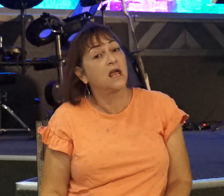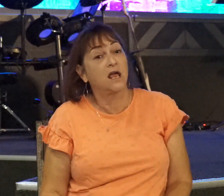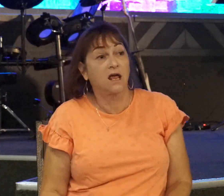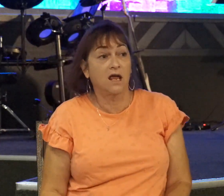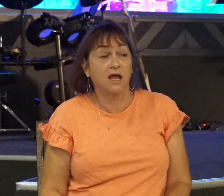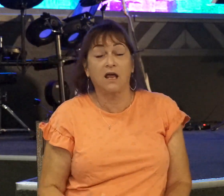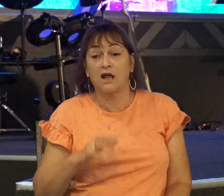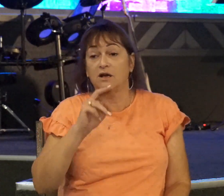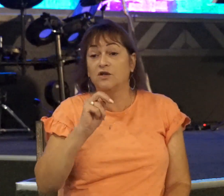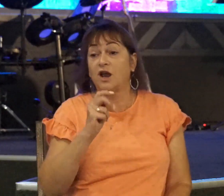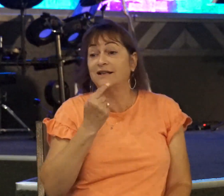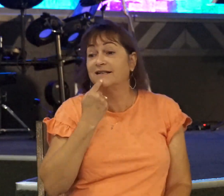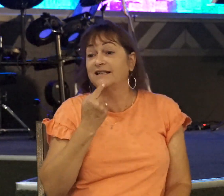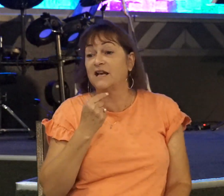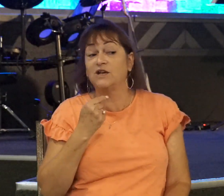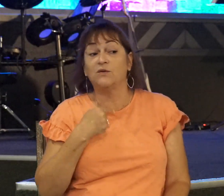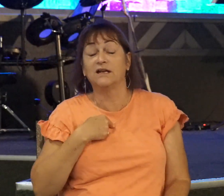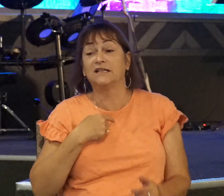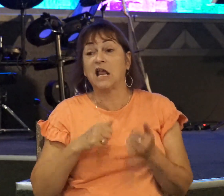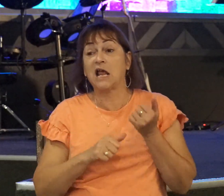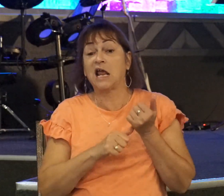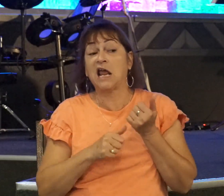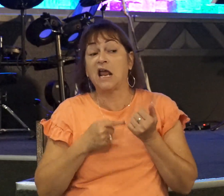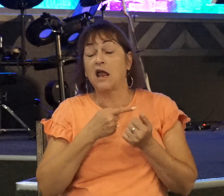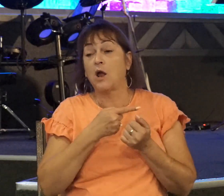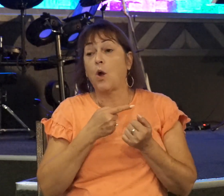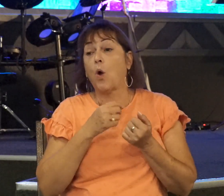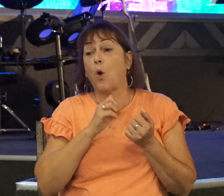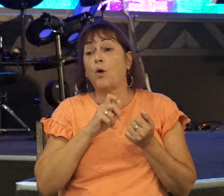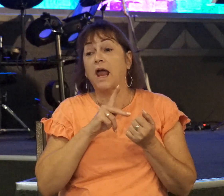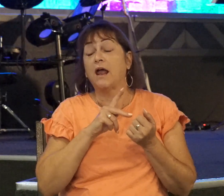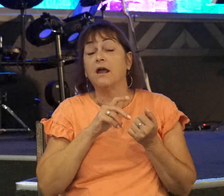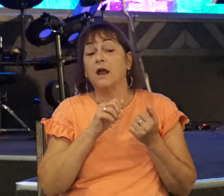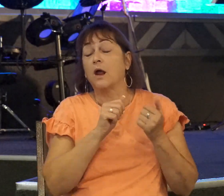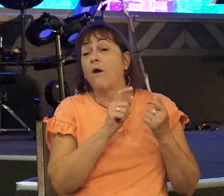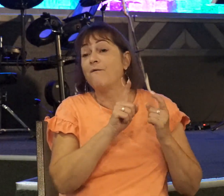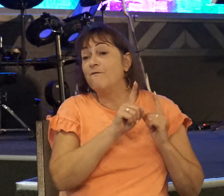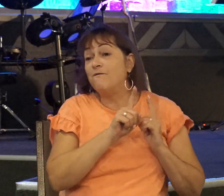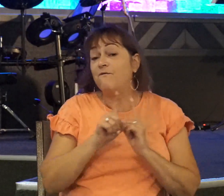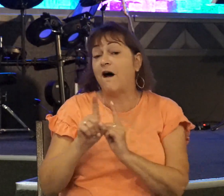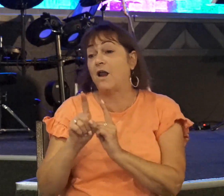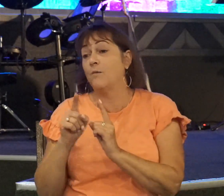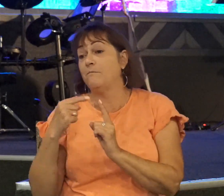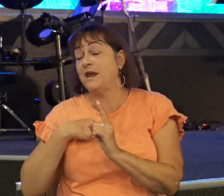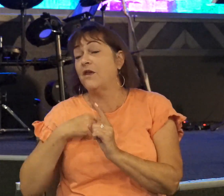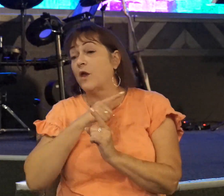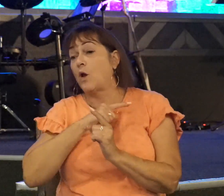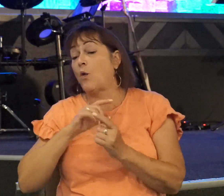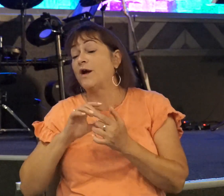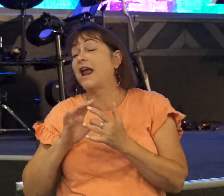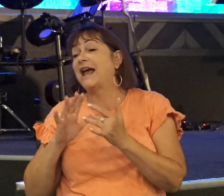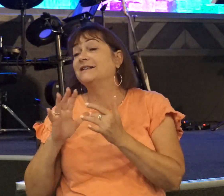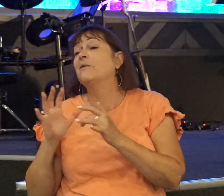Jonathan said to his armor bearer, All right, come up after me, for the Lord has delivered them into the hand of Israel.